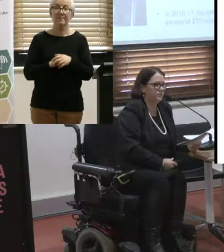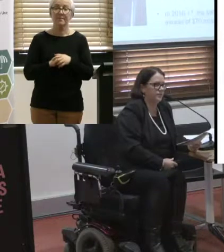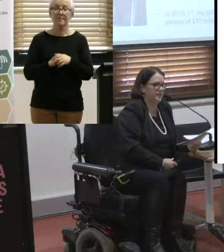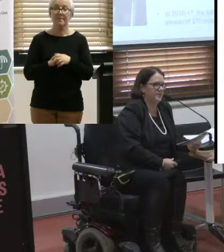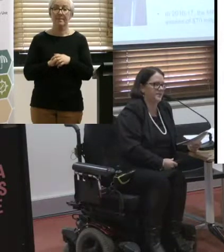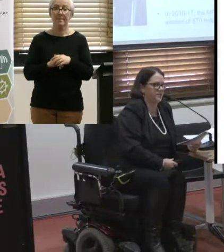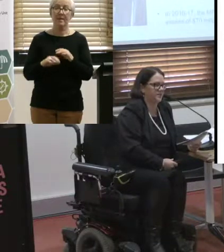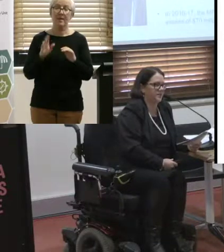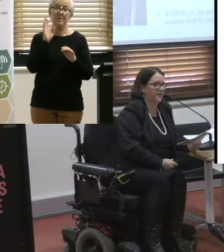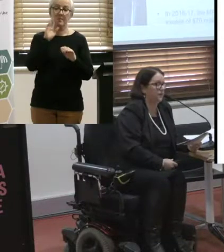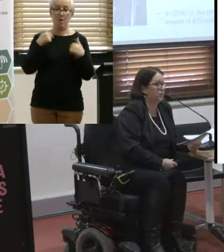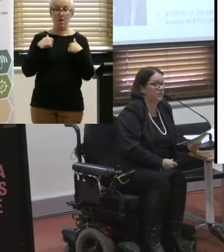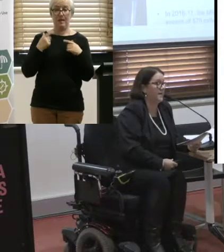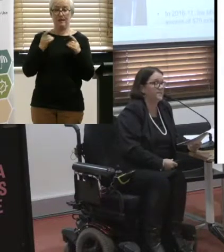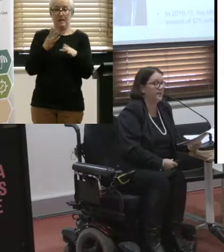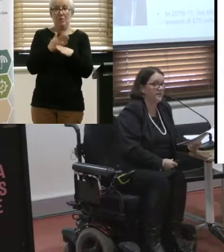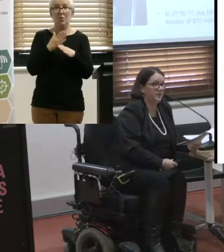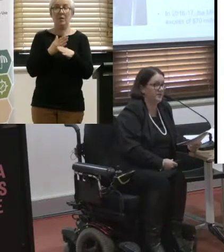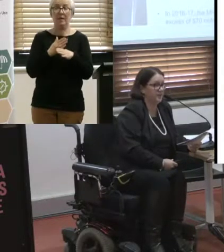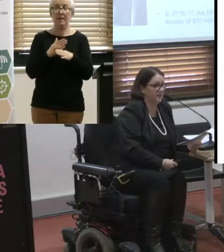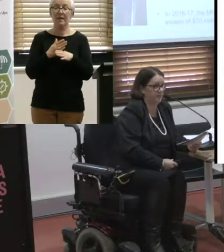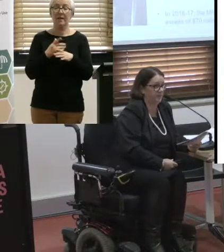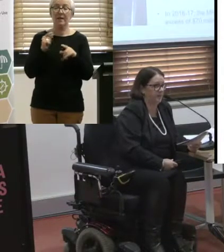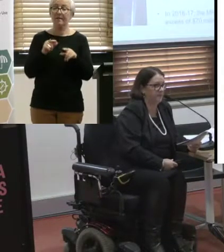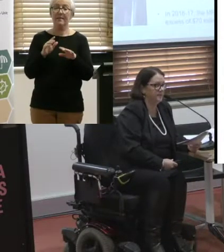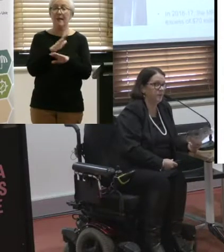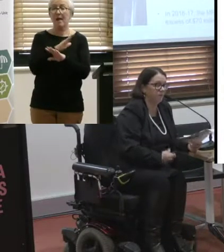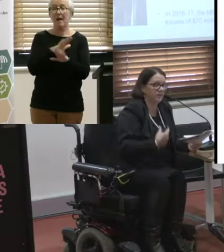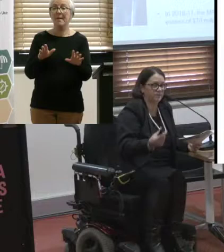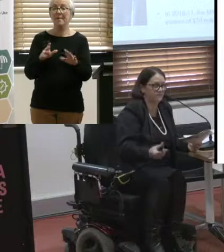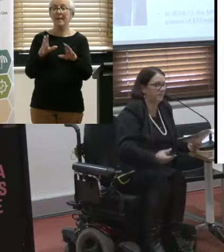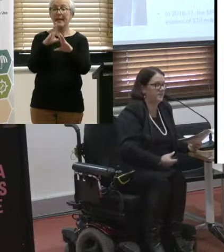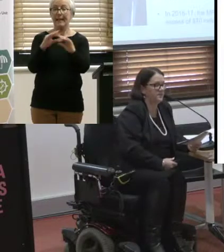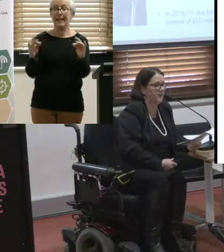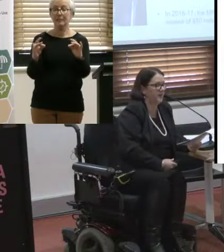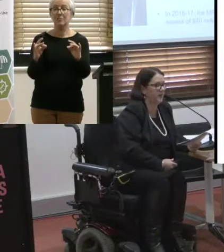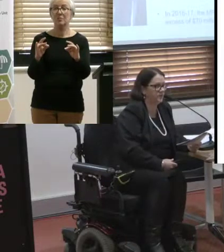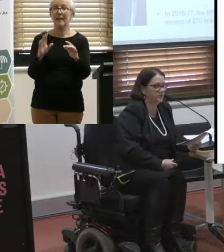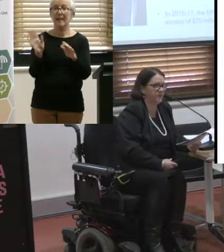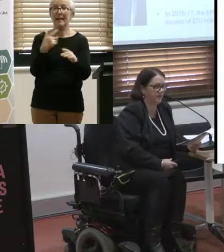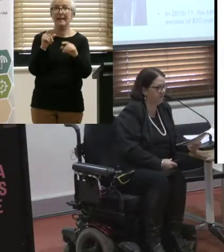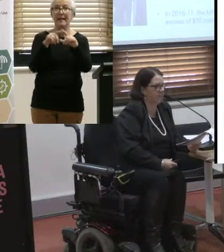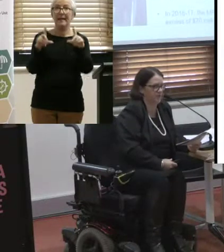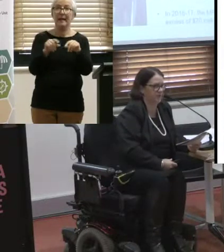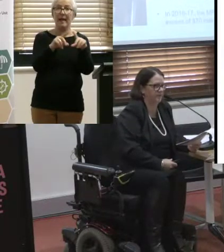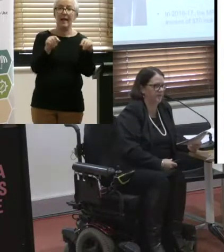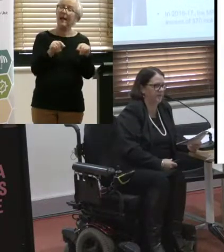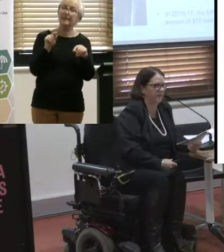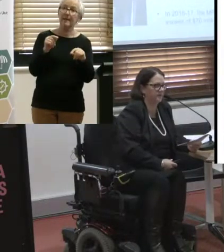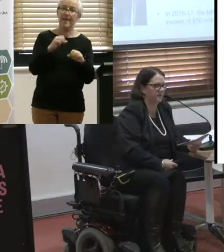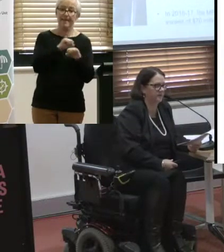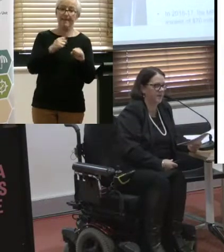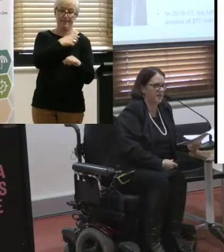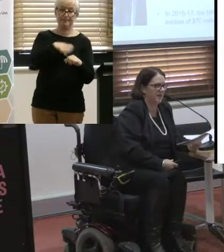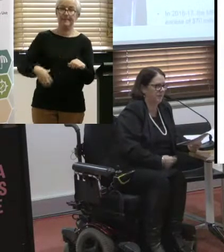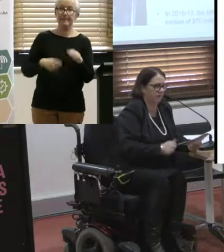arrival, made a decision that they would not cancel anybody's MPTP card, along with the Minister, Alan, who is very, very passionate about it.